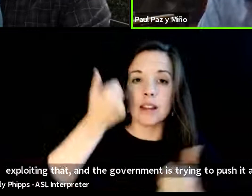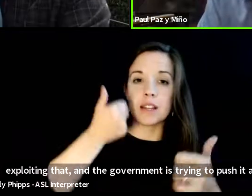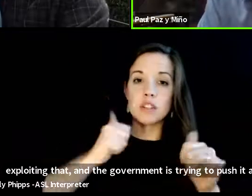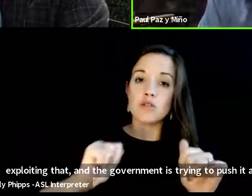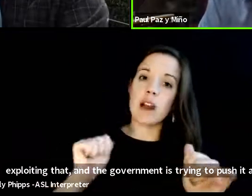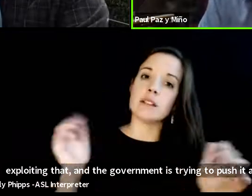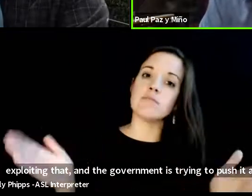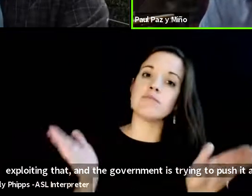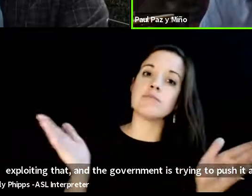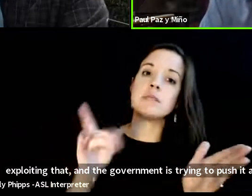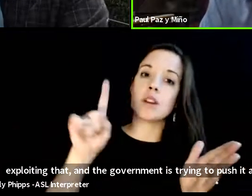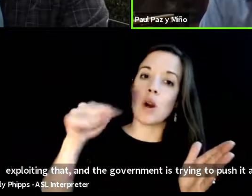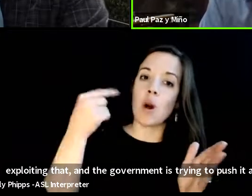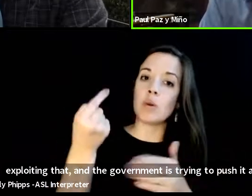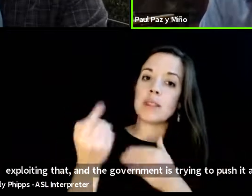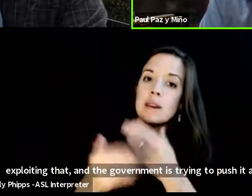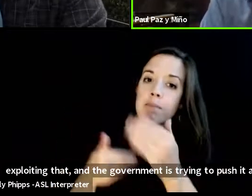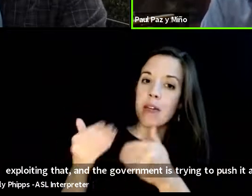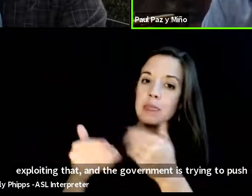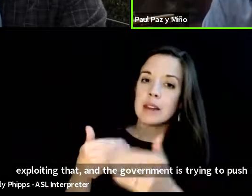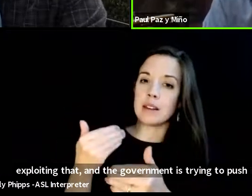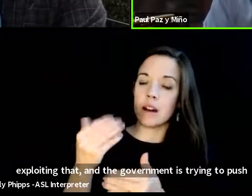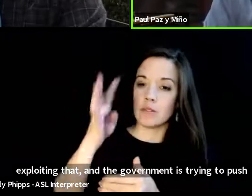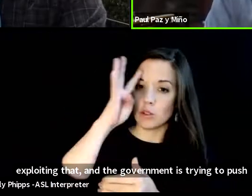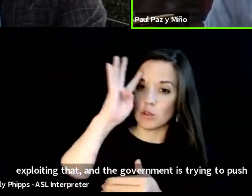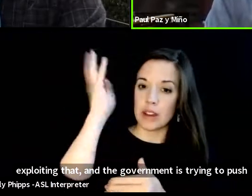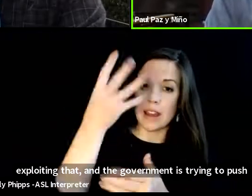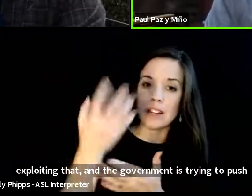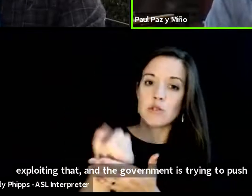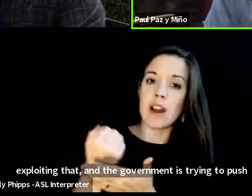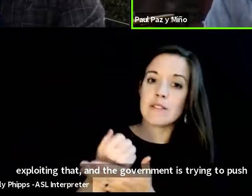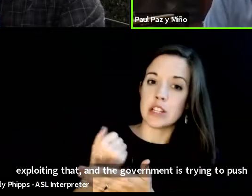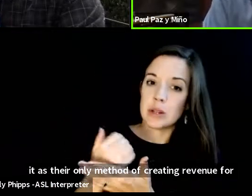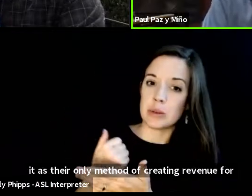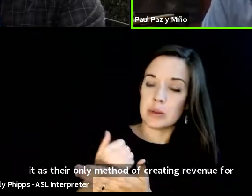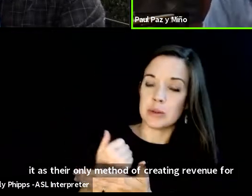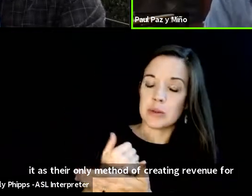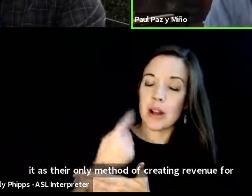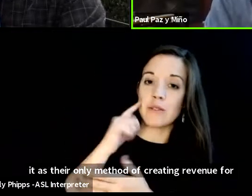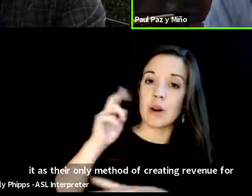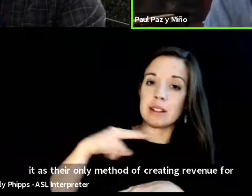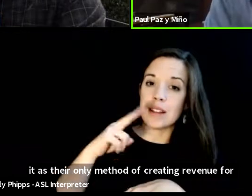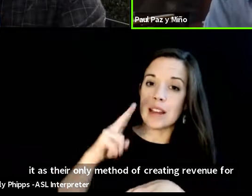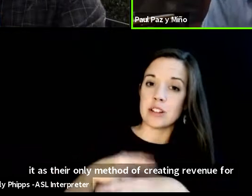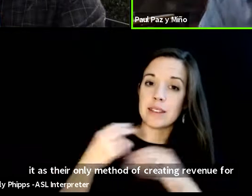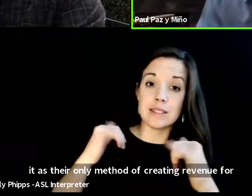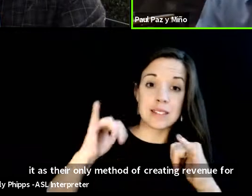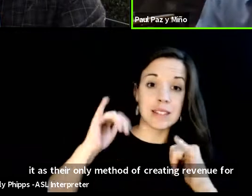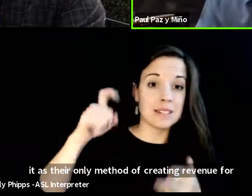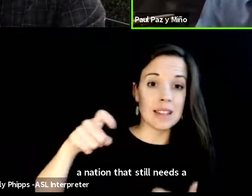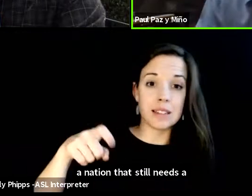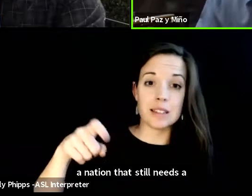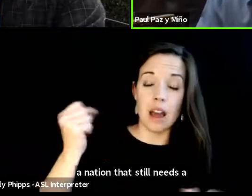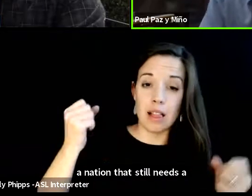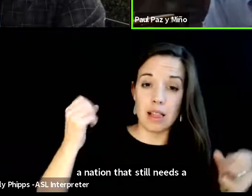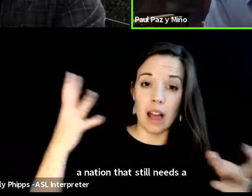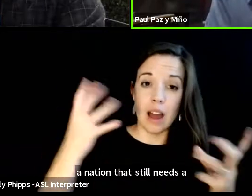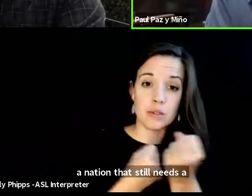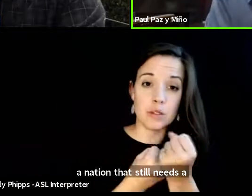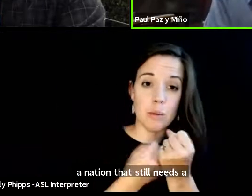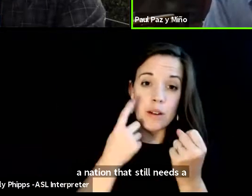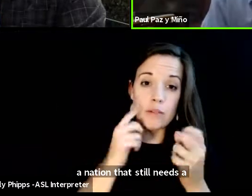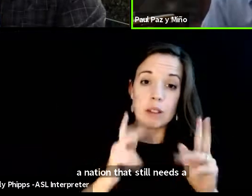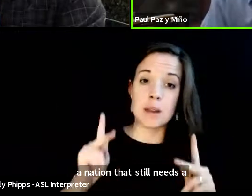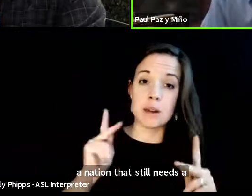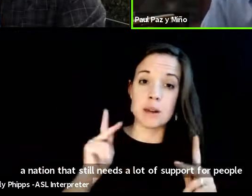their only method of creating revenue for a nation that still needs a lot of support for people who